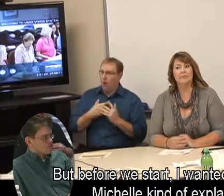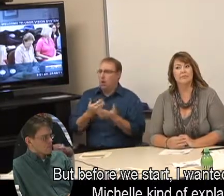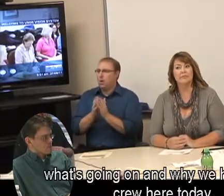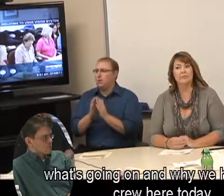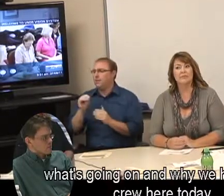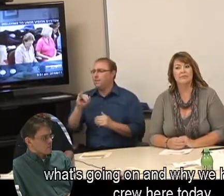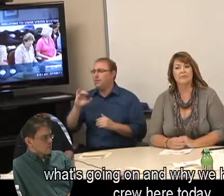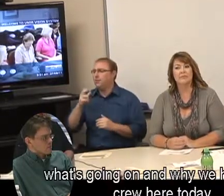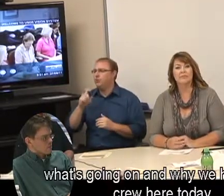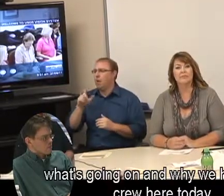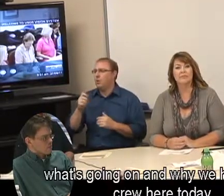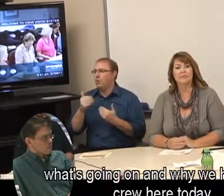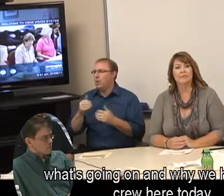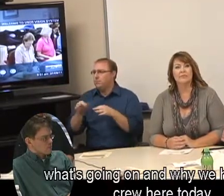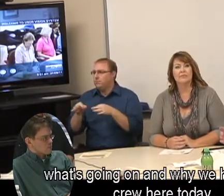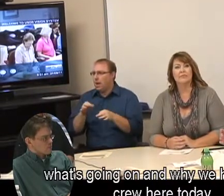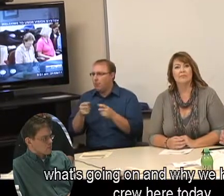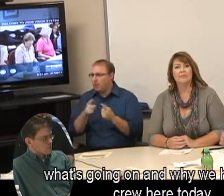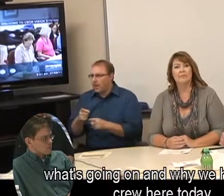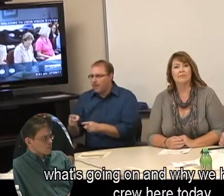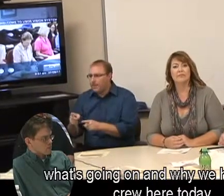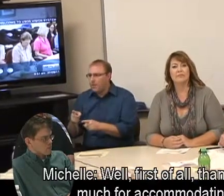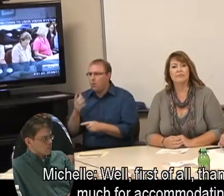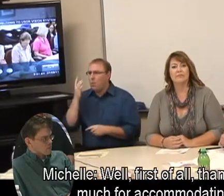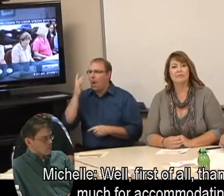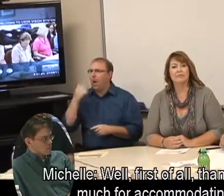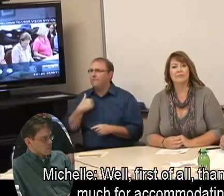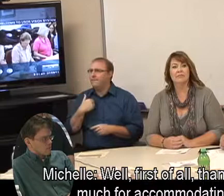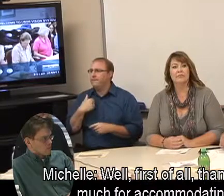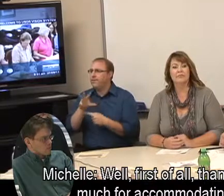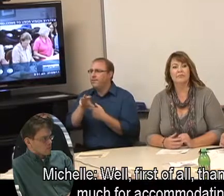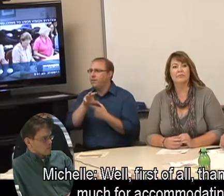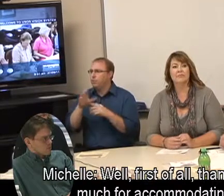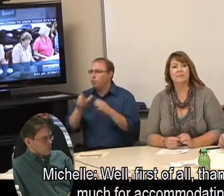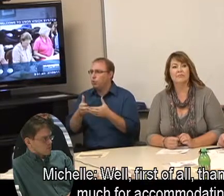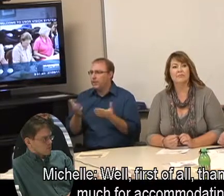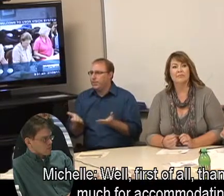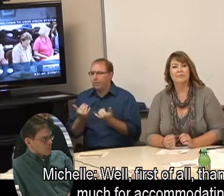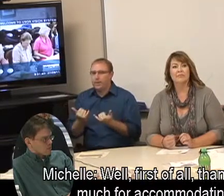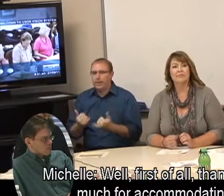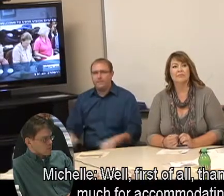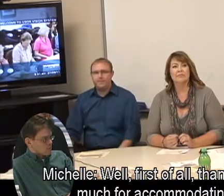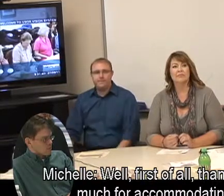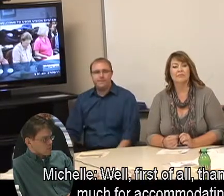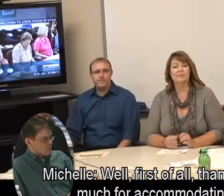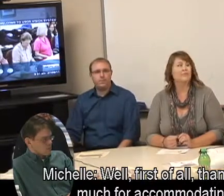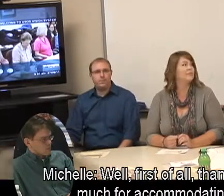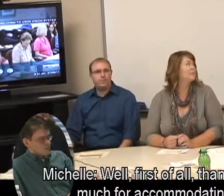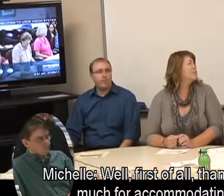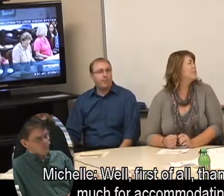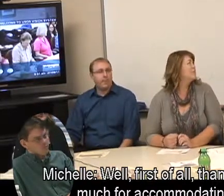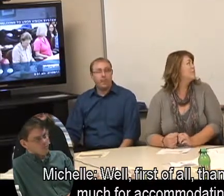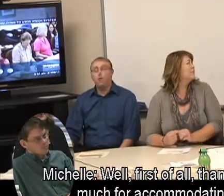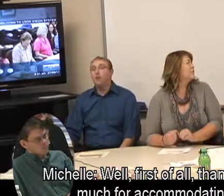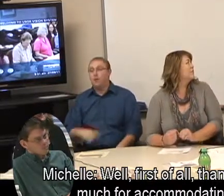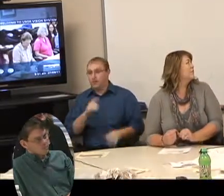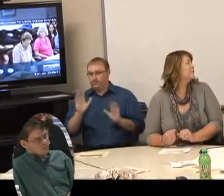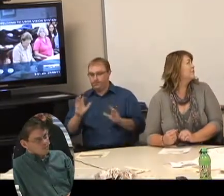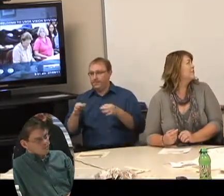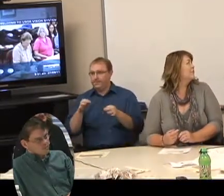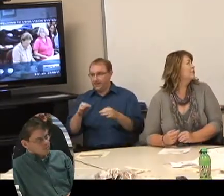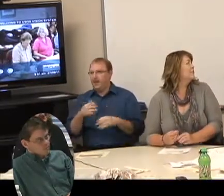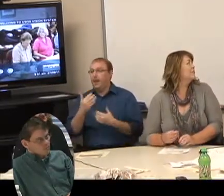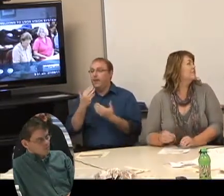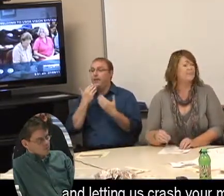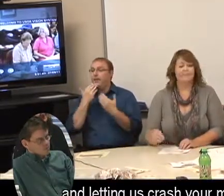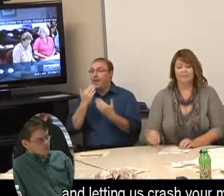what's going on and why we have a film crew here today. Well, first of all, thank you very much